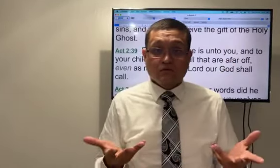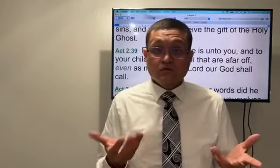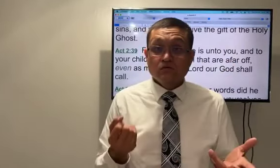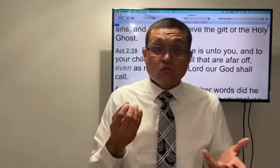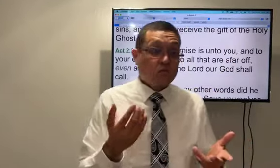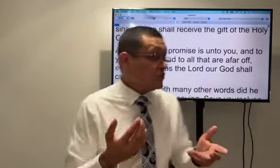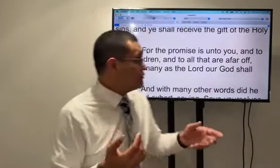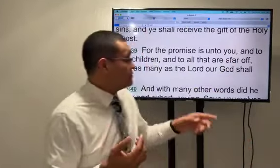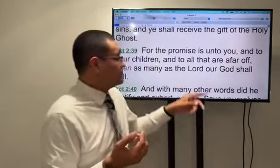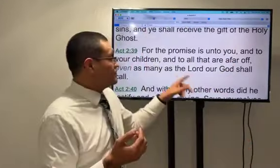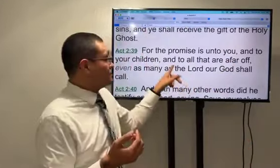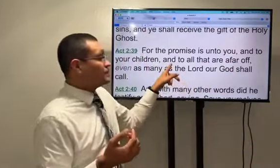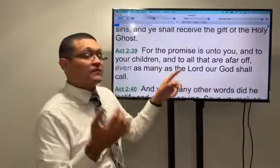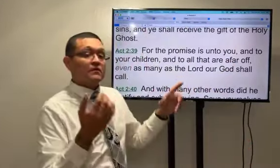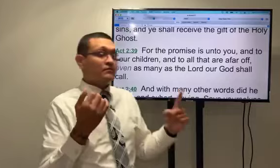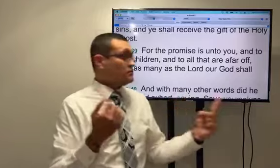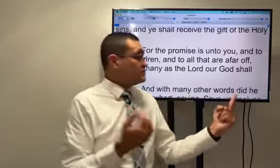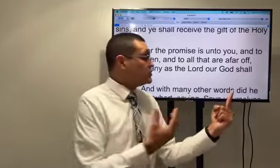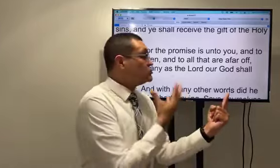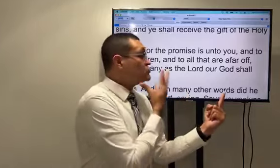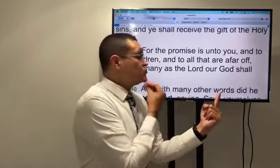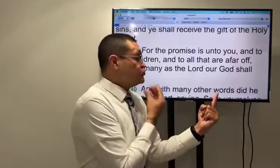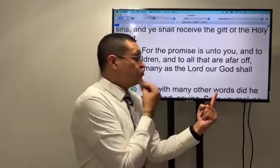some believe they you know can be half Jew or half Greek